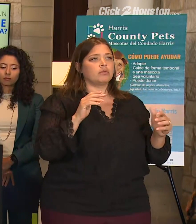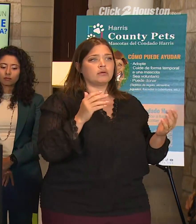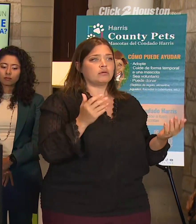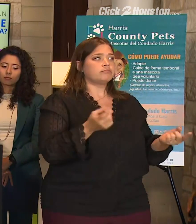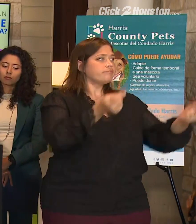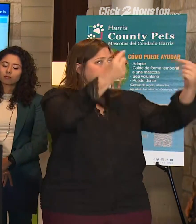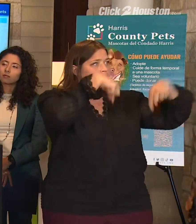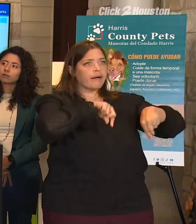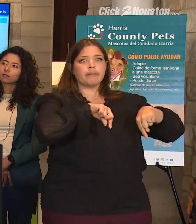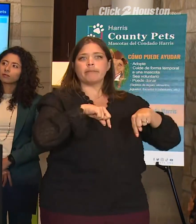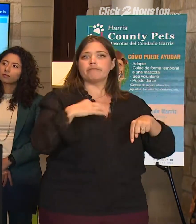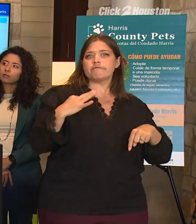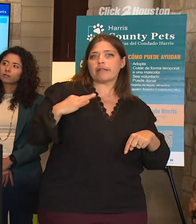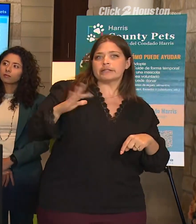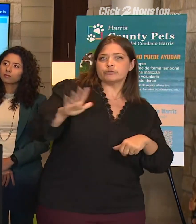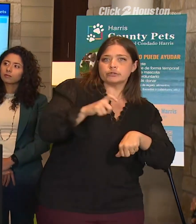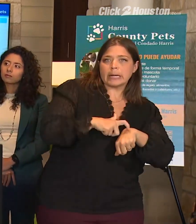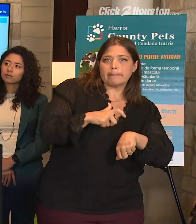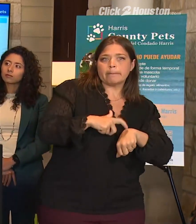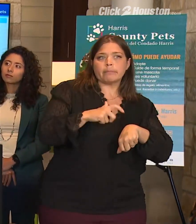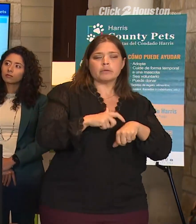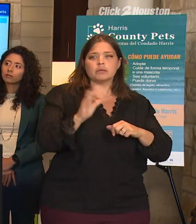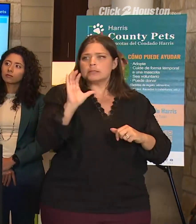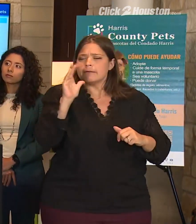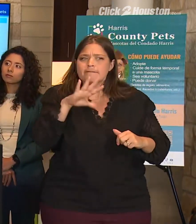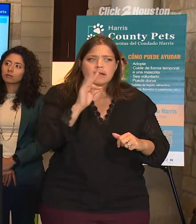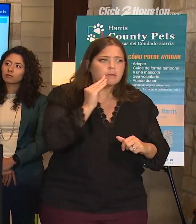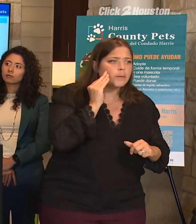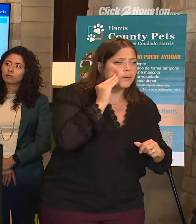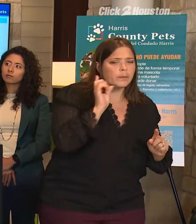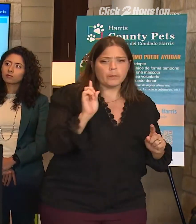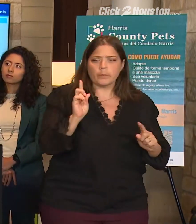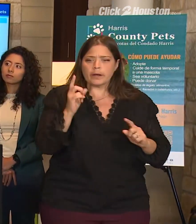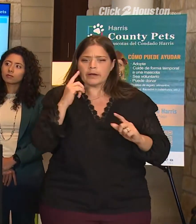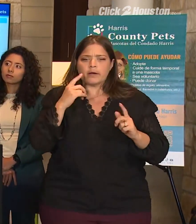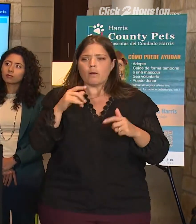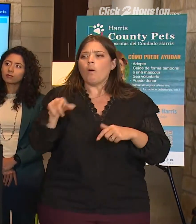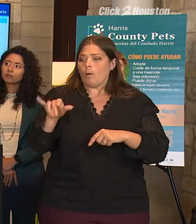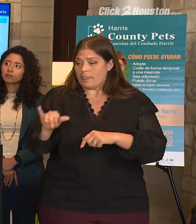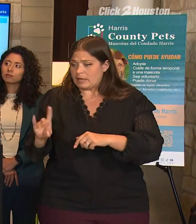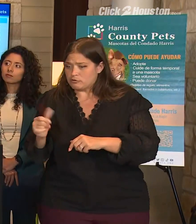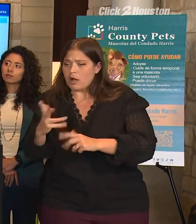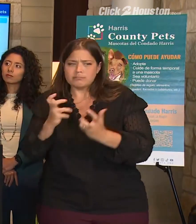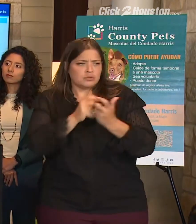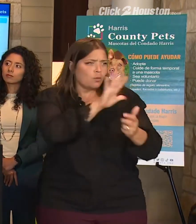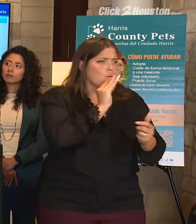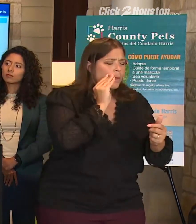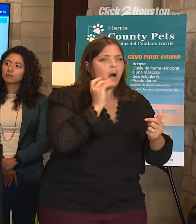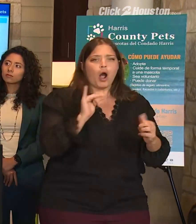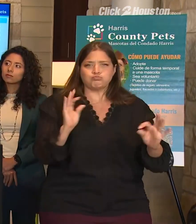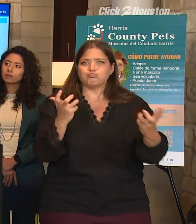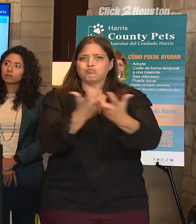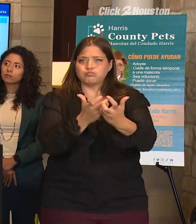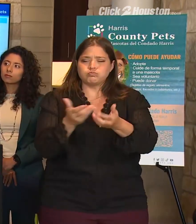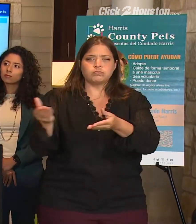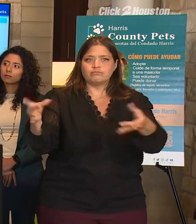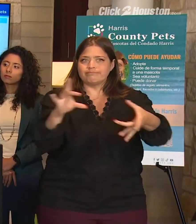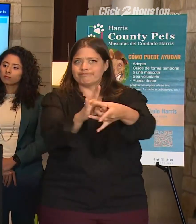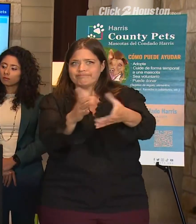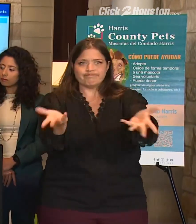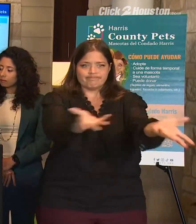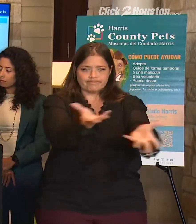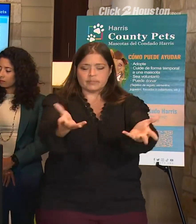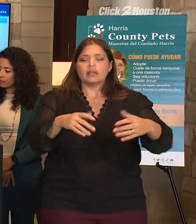just volunteer their time to find homes for our animals. And there's a variety of groups, Urgent Shelter Pets.